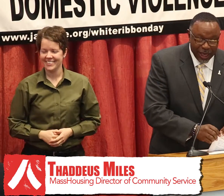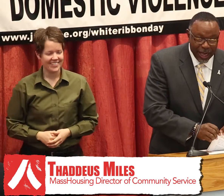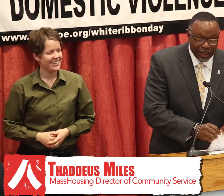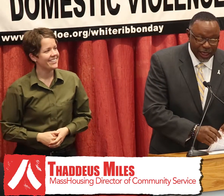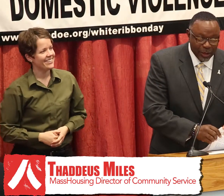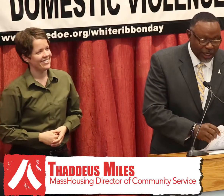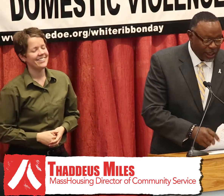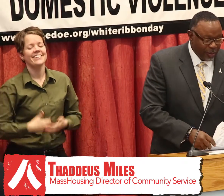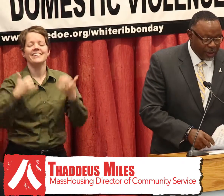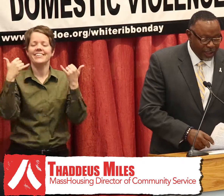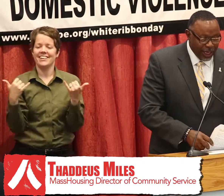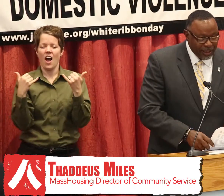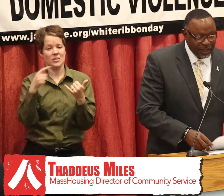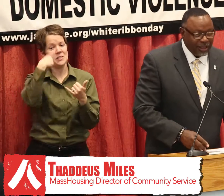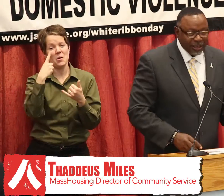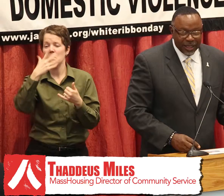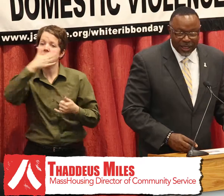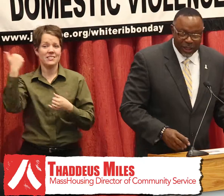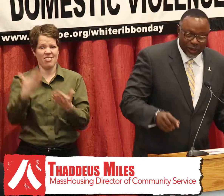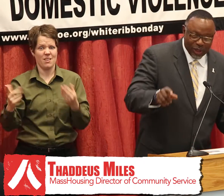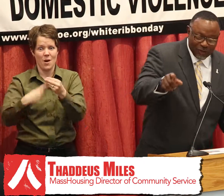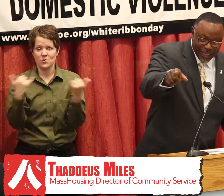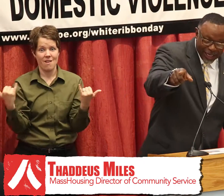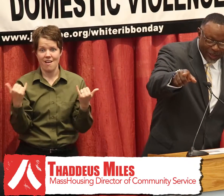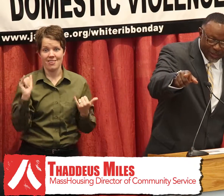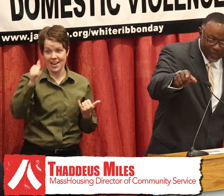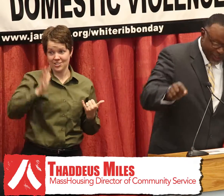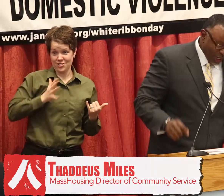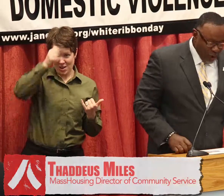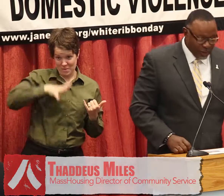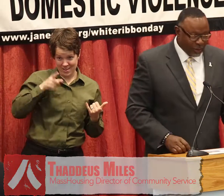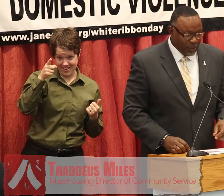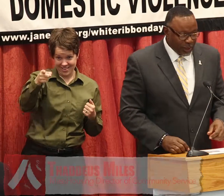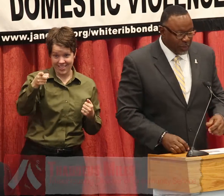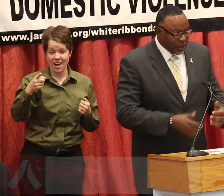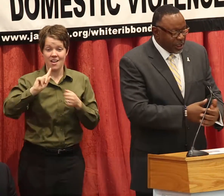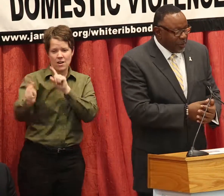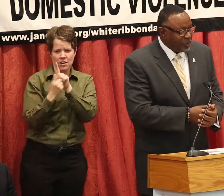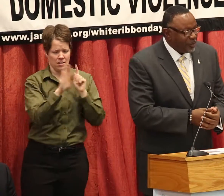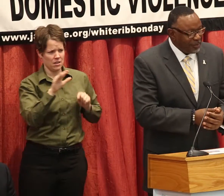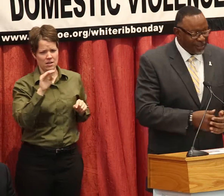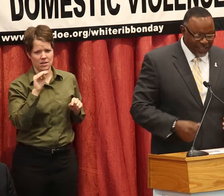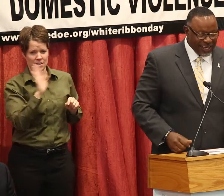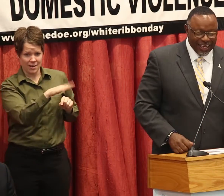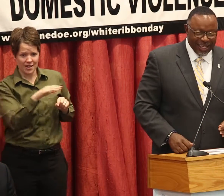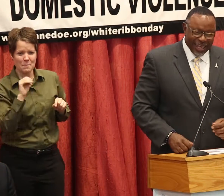I'm going to tell you the best thing about today. There's a gentleman over there that walked up to me and said, Mr. Tippett.